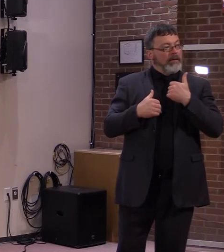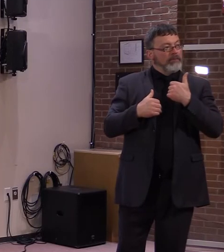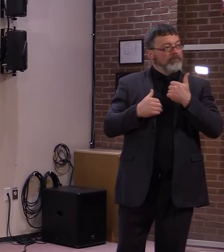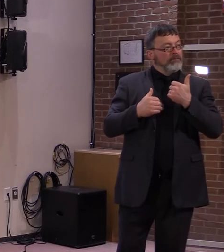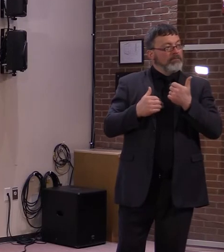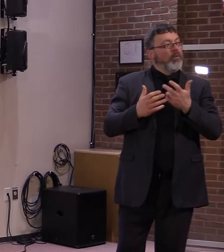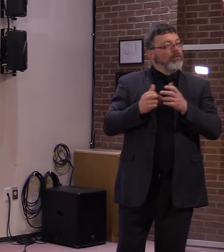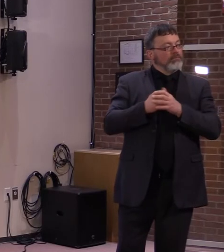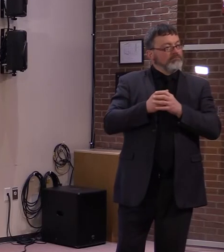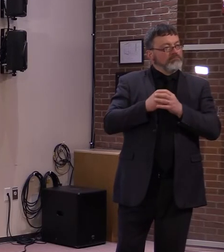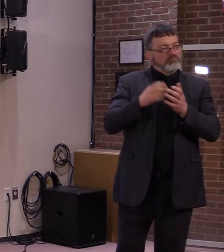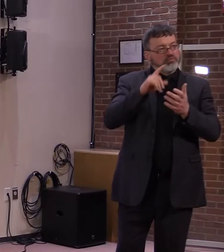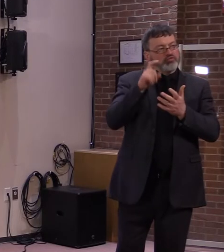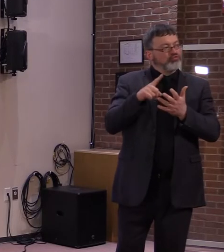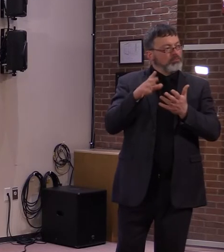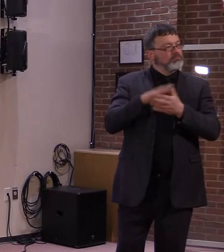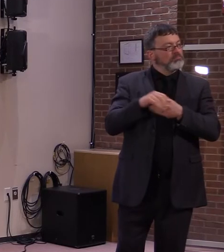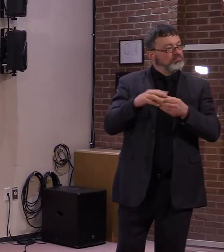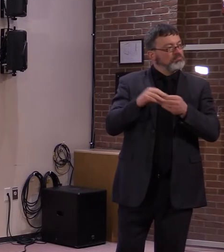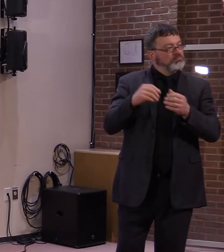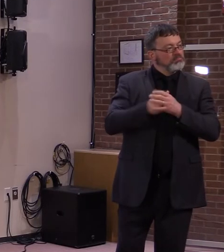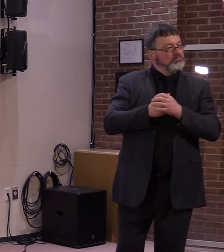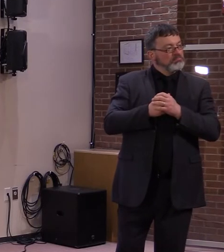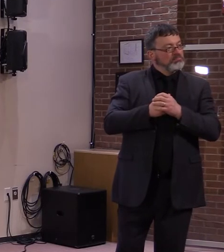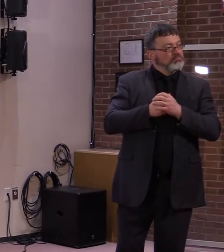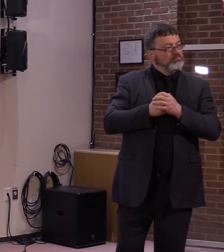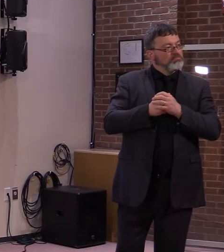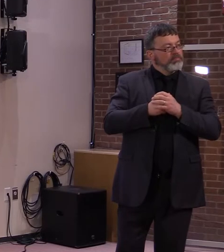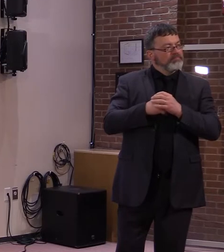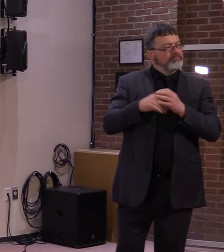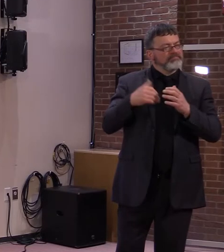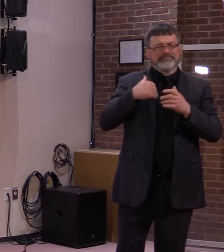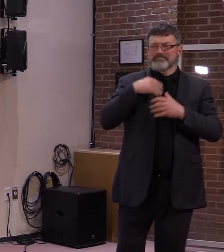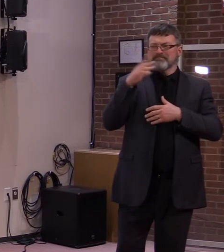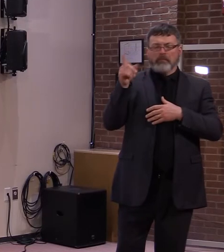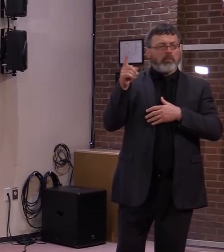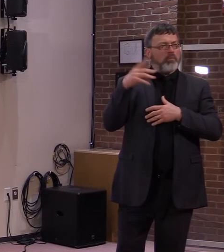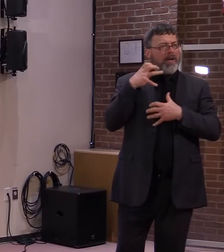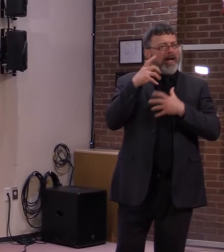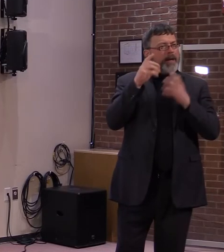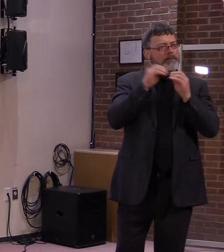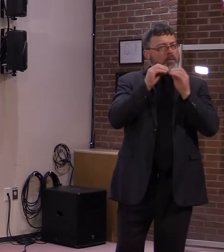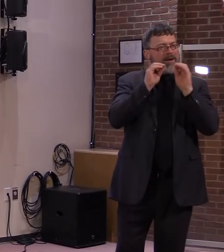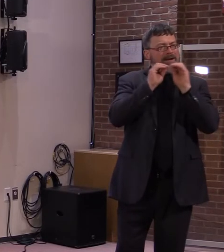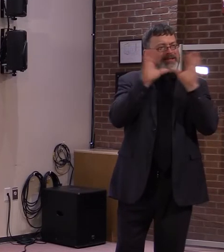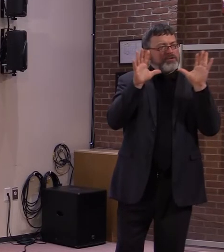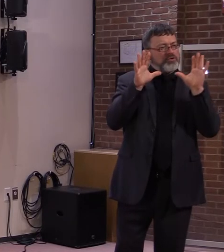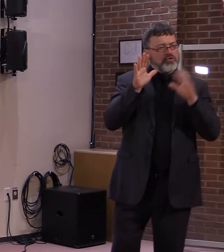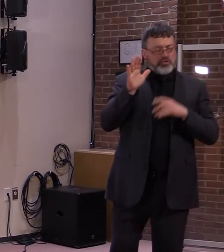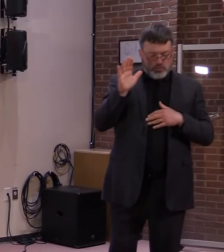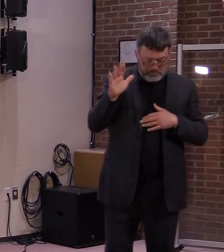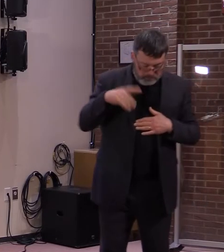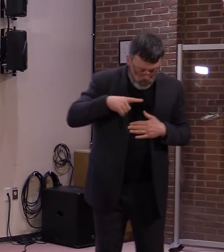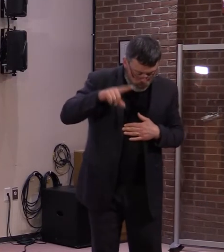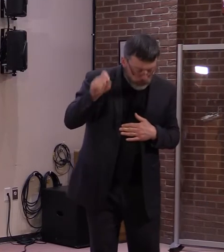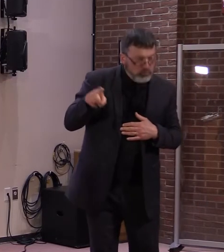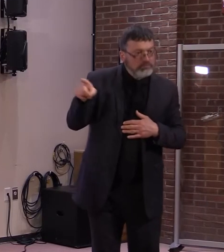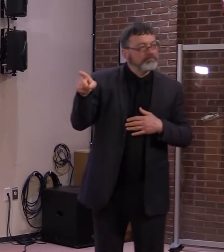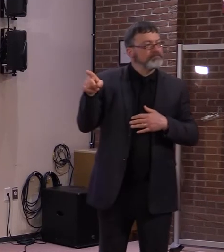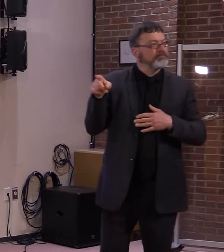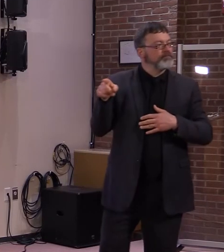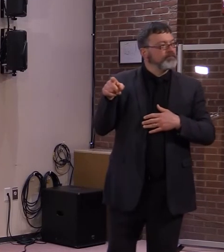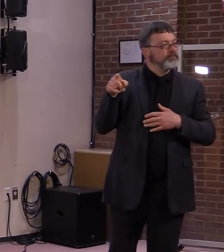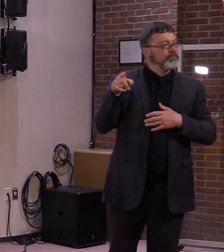My question, Governor, this is a clarification. The funding for the Vermont State College system,